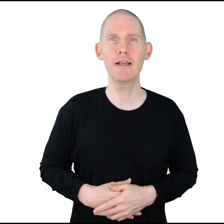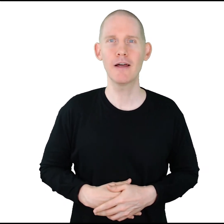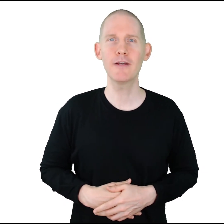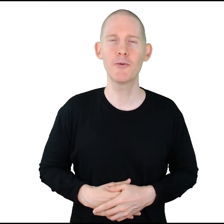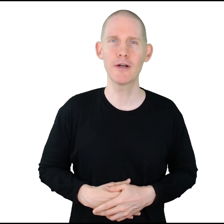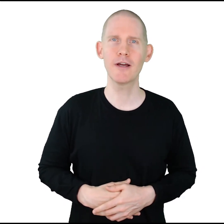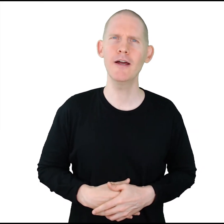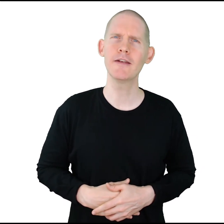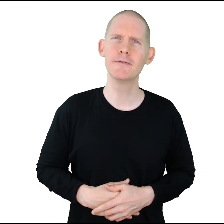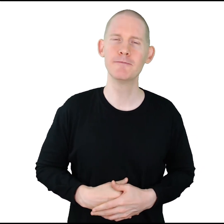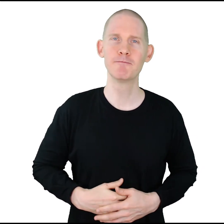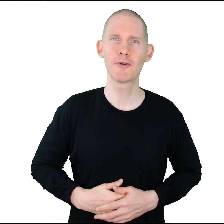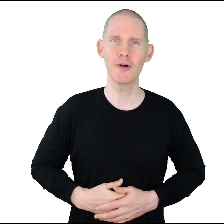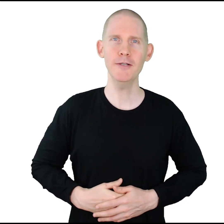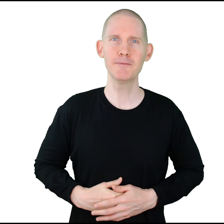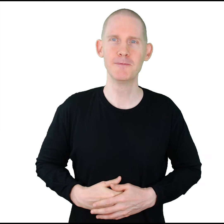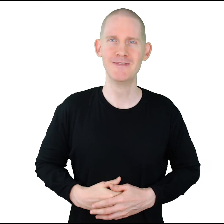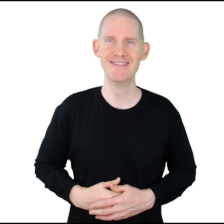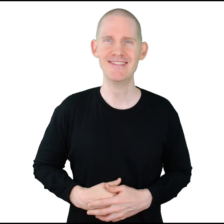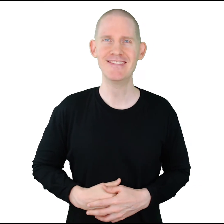like. What kind? All